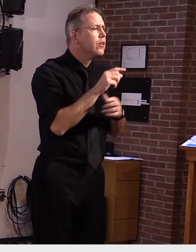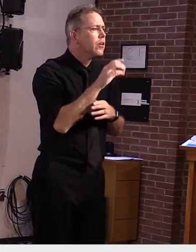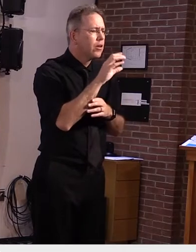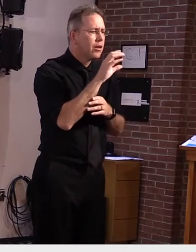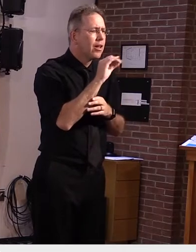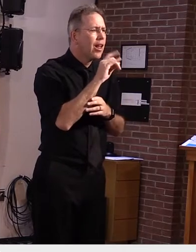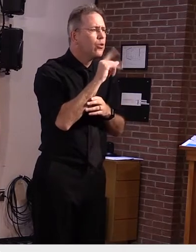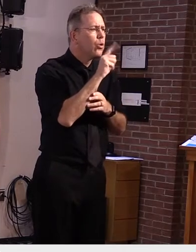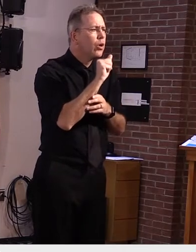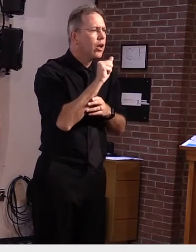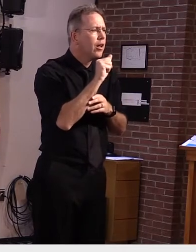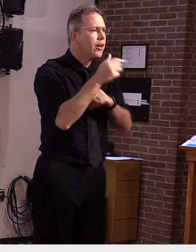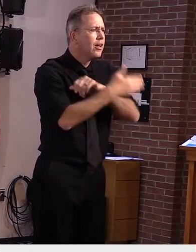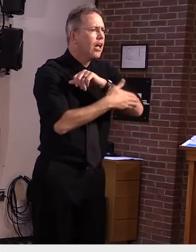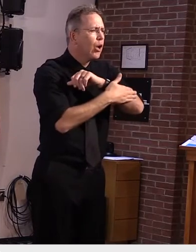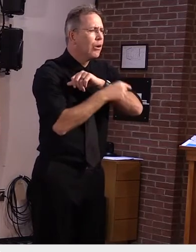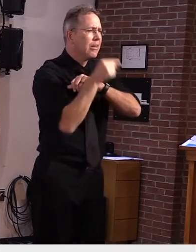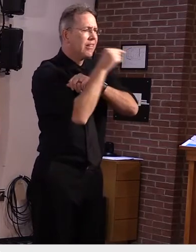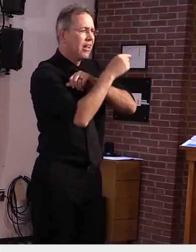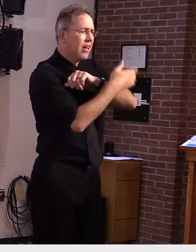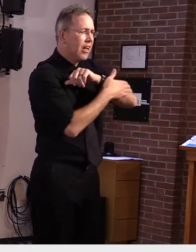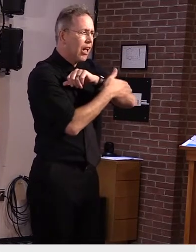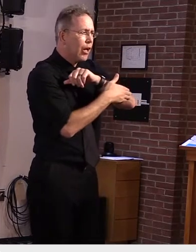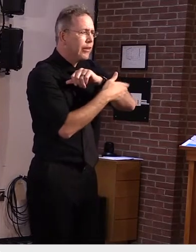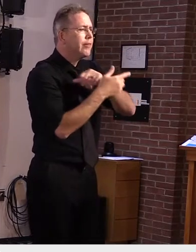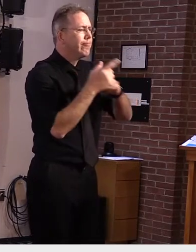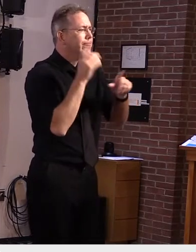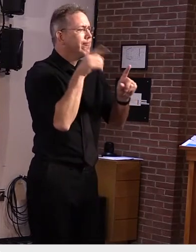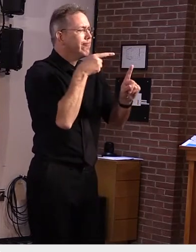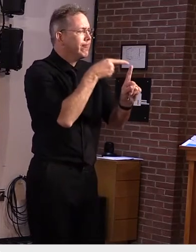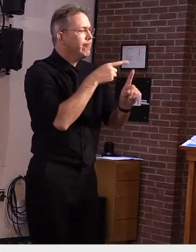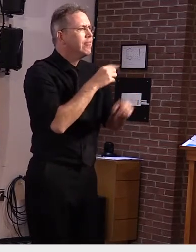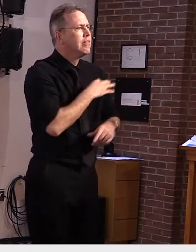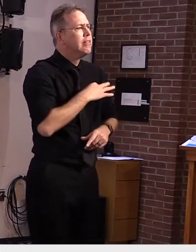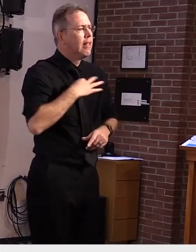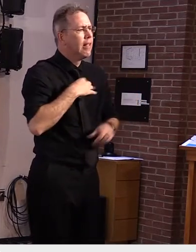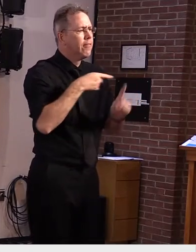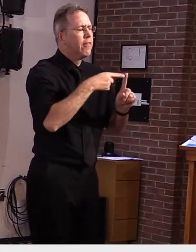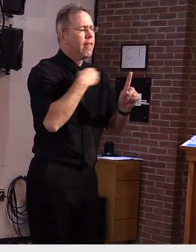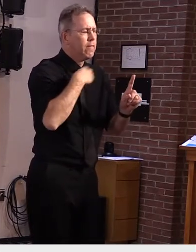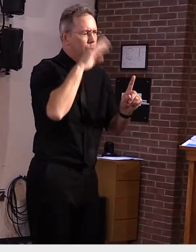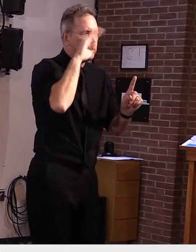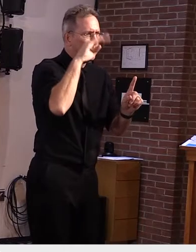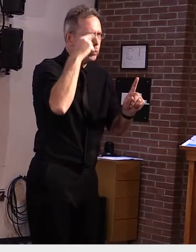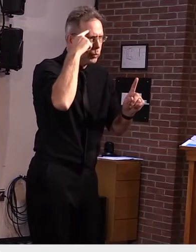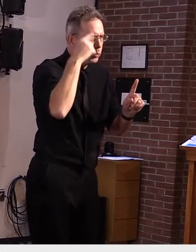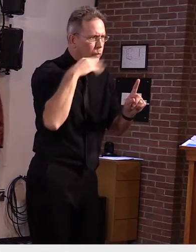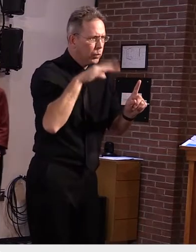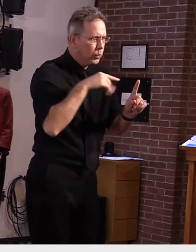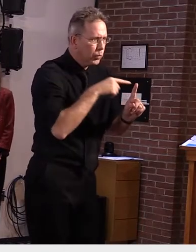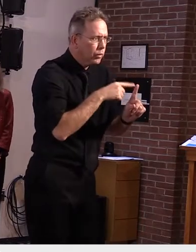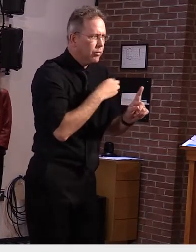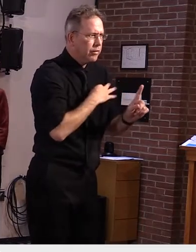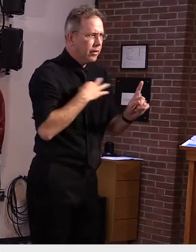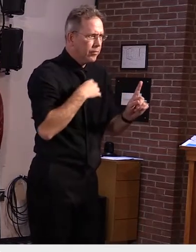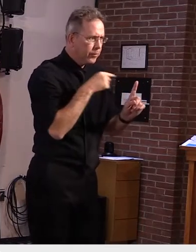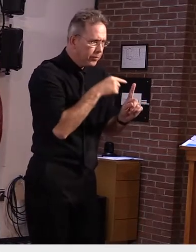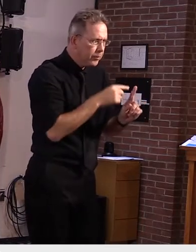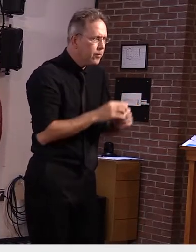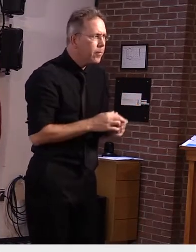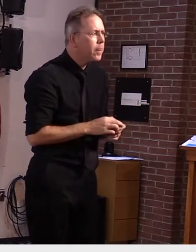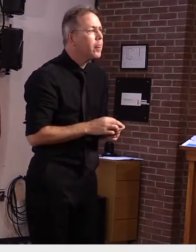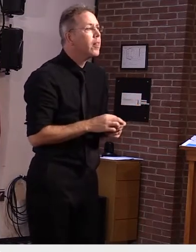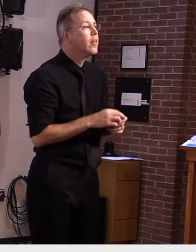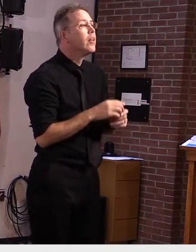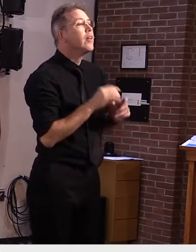staff person uh and we are moving forward uh in making sure that